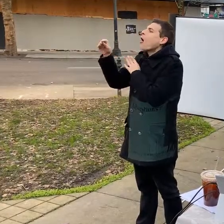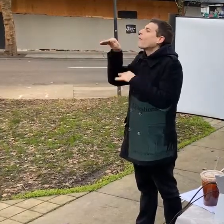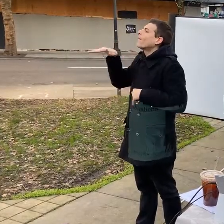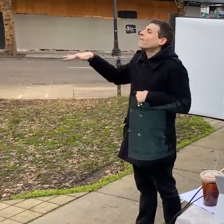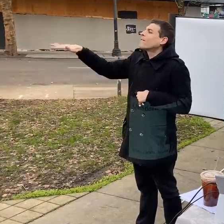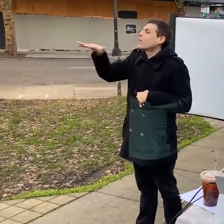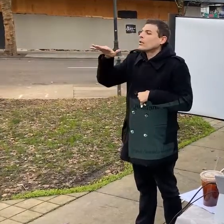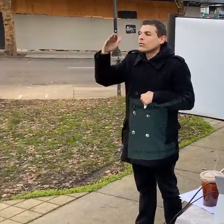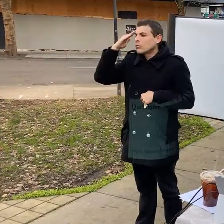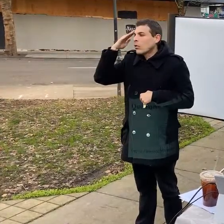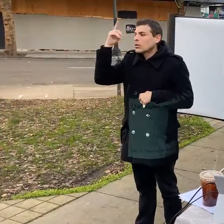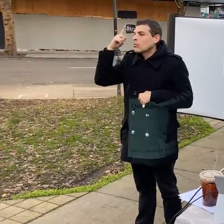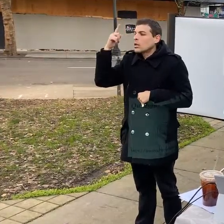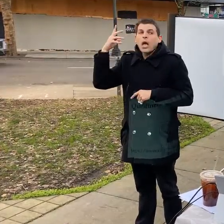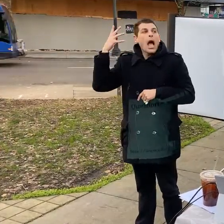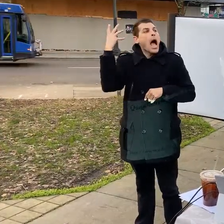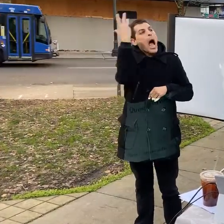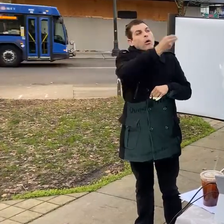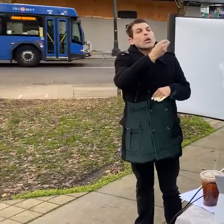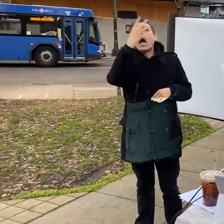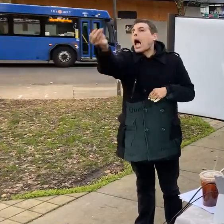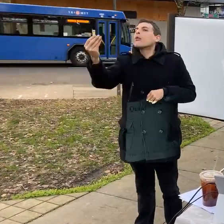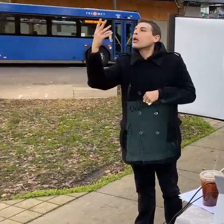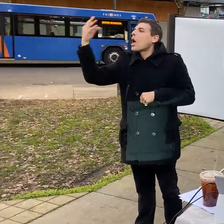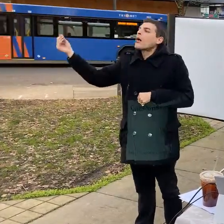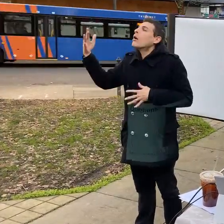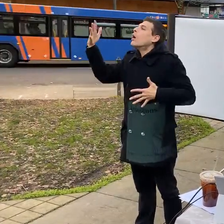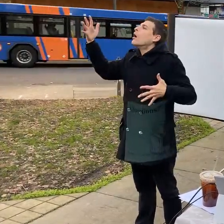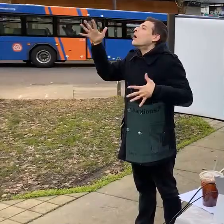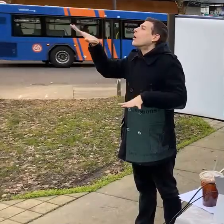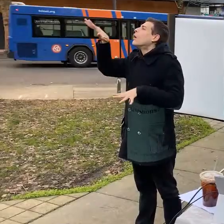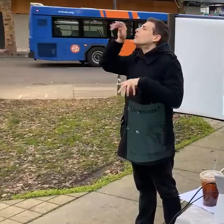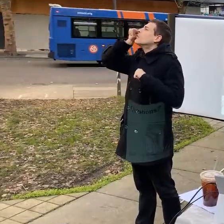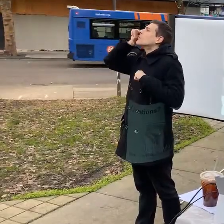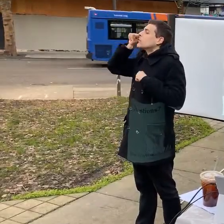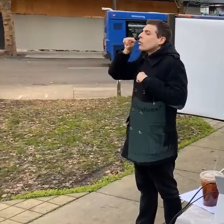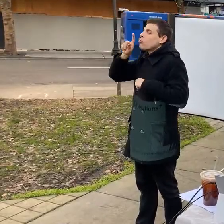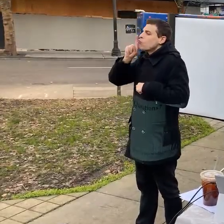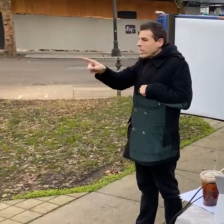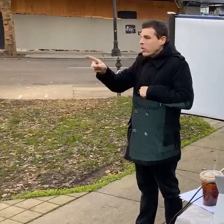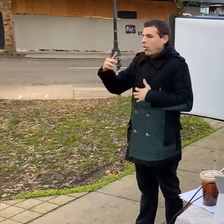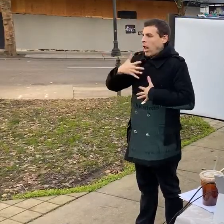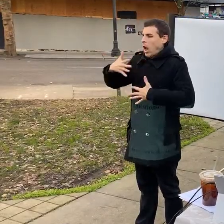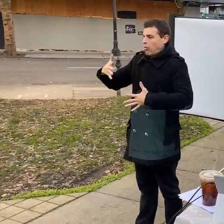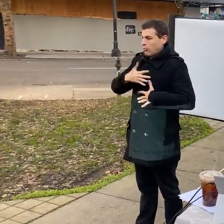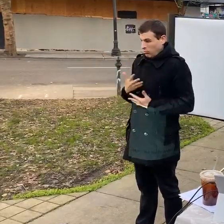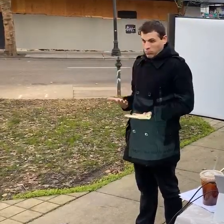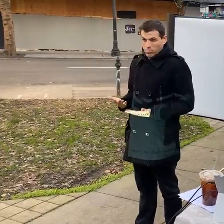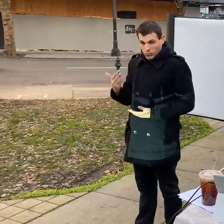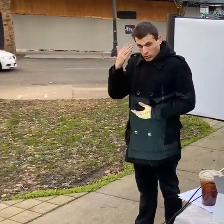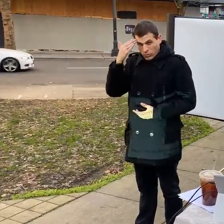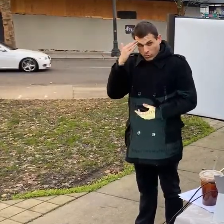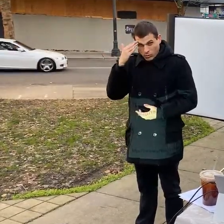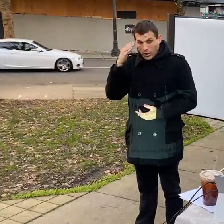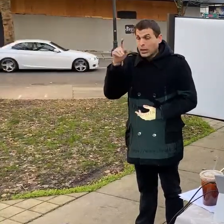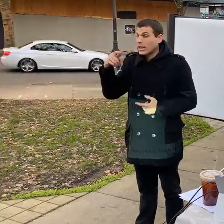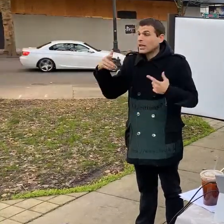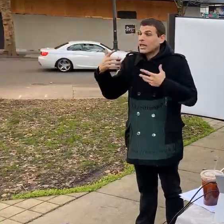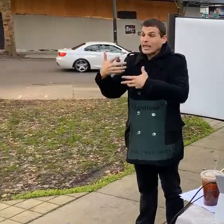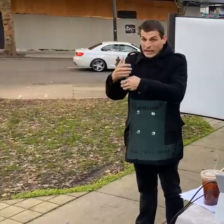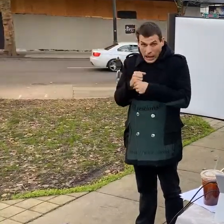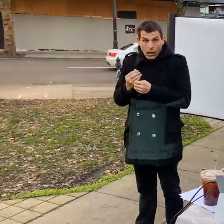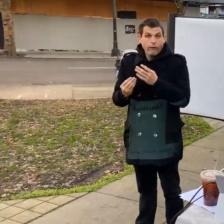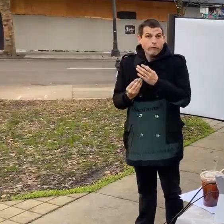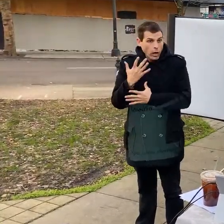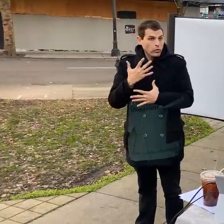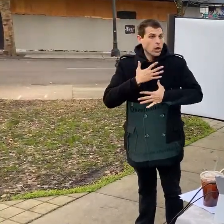like that should be your goal you want like all these things say if you're exposed if you inhale like get fresh air move